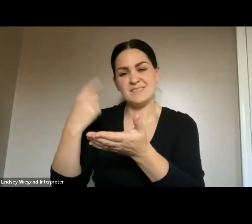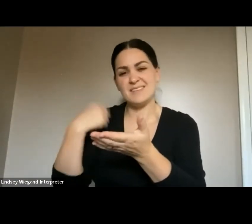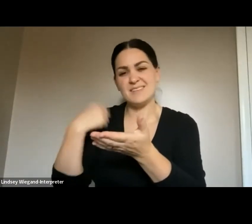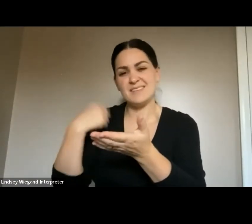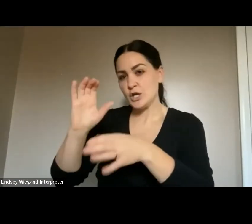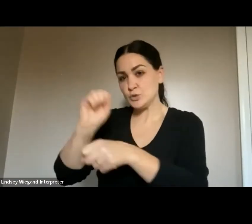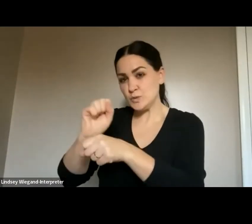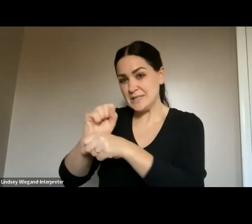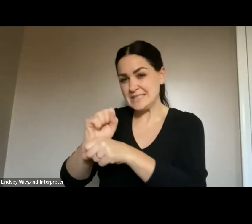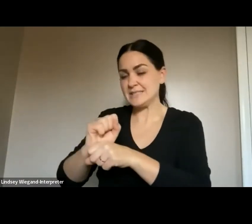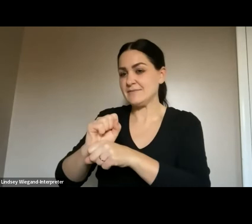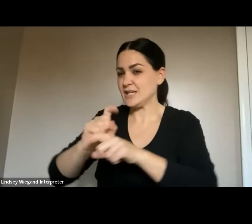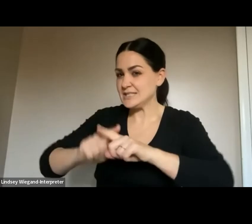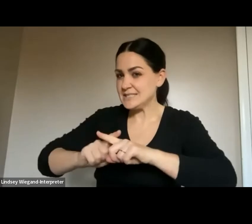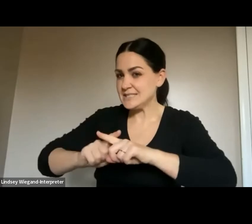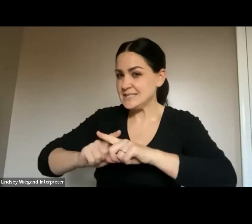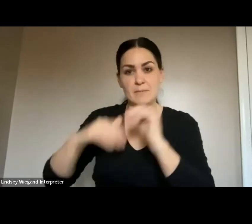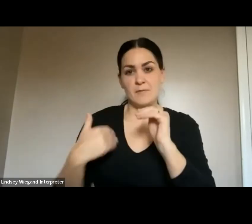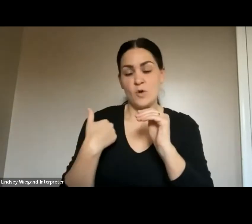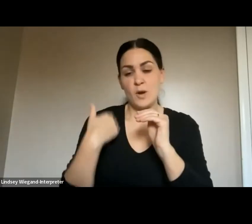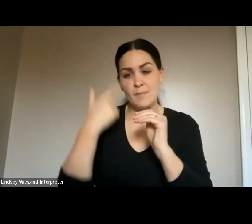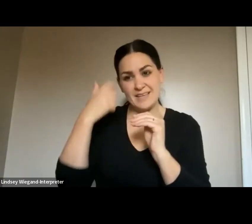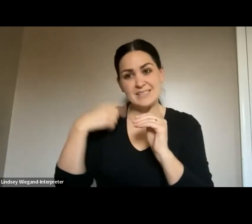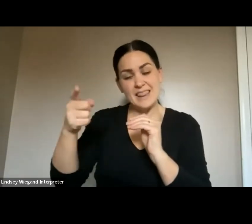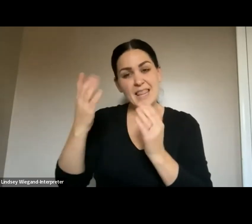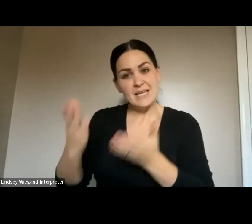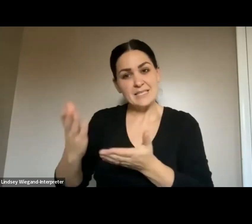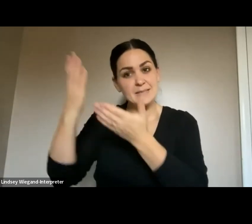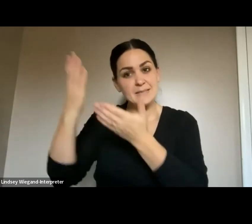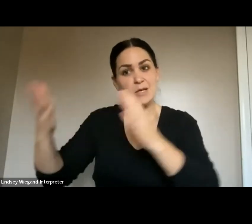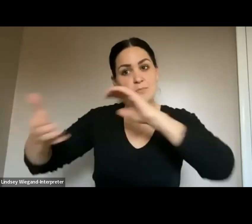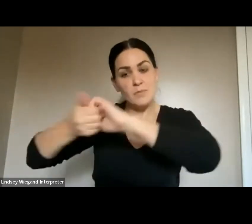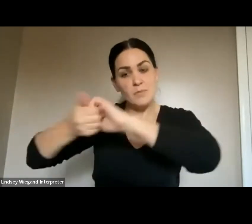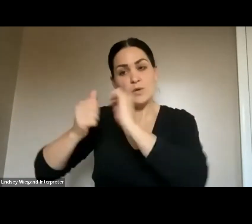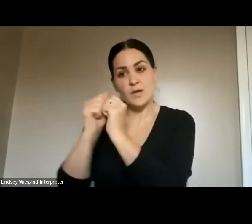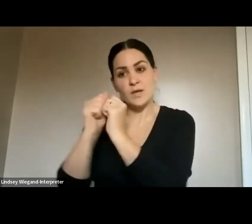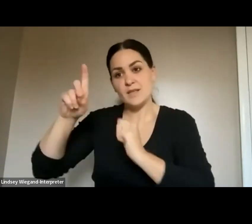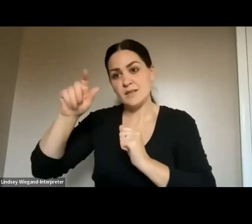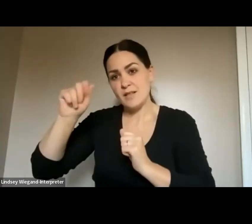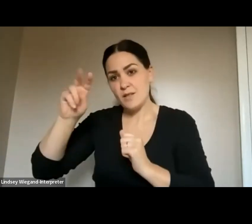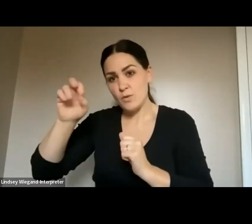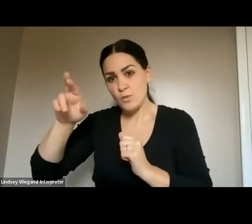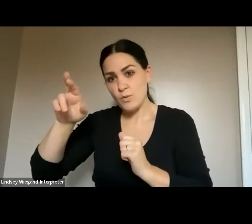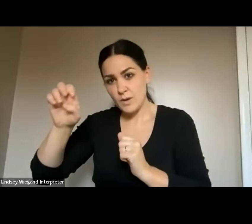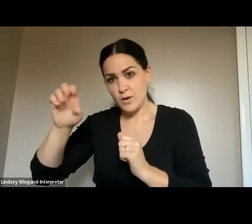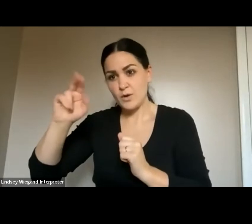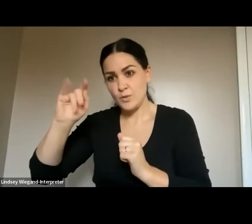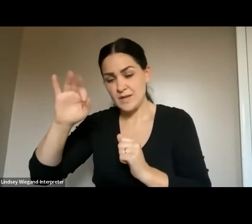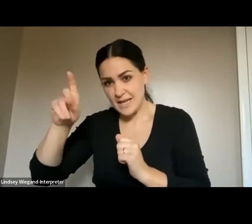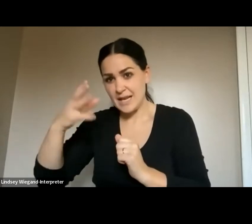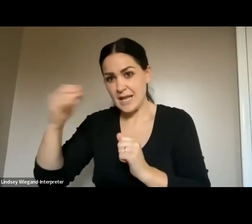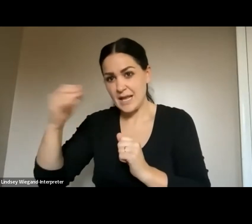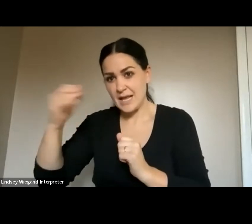they submitted it partnering with Delray United, Mo Transportation, and Big Star.